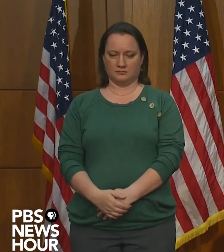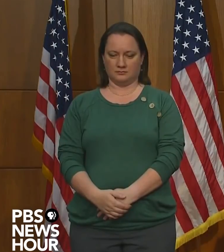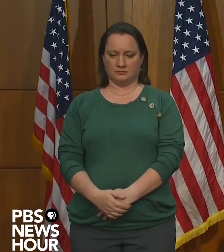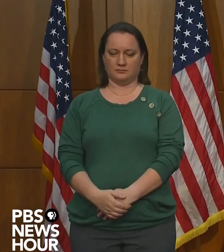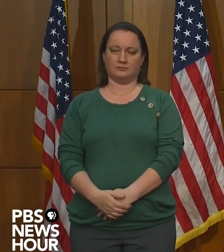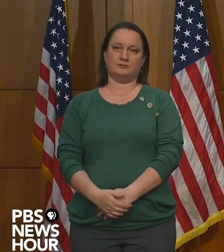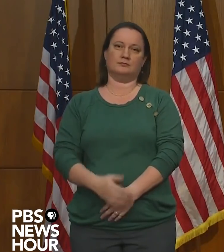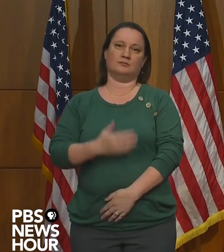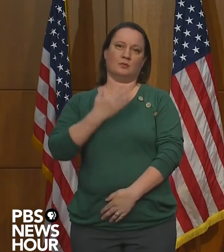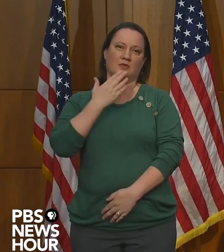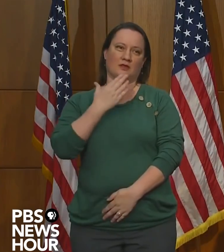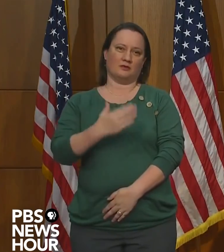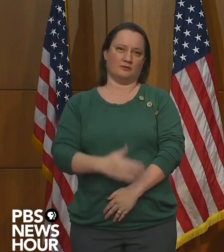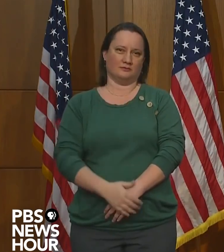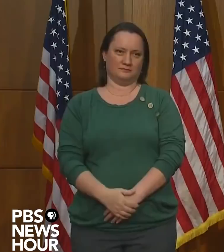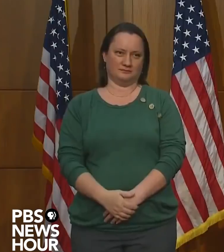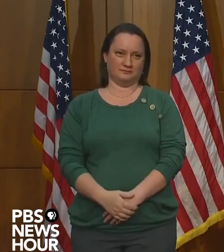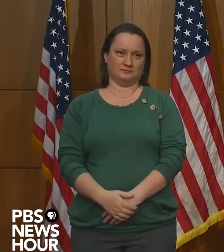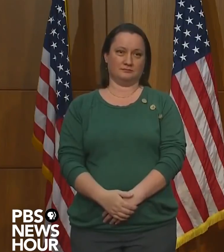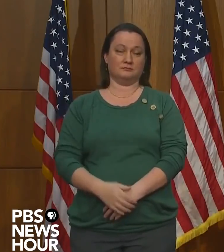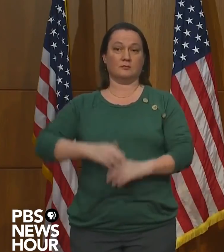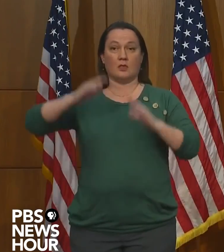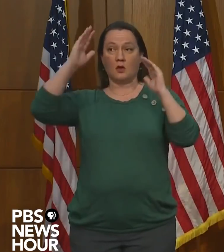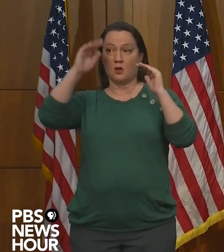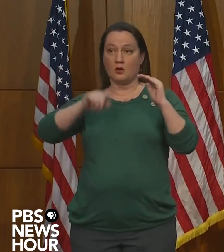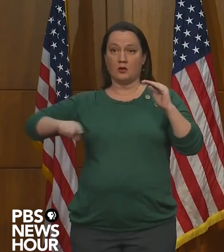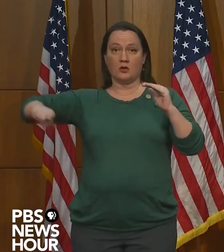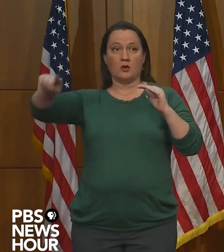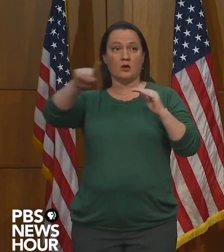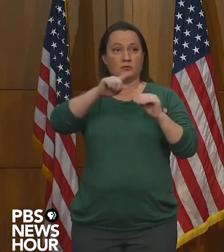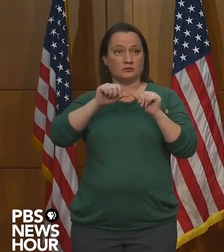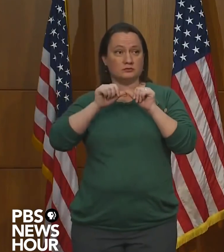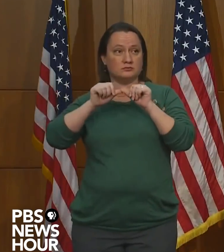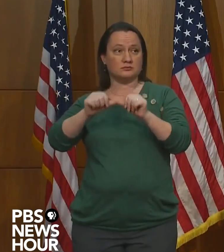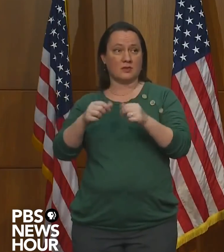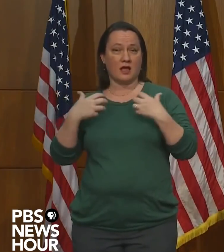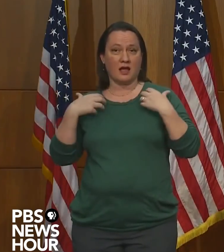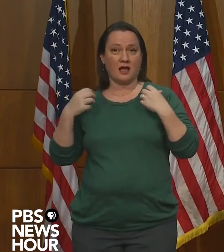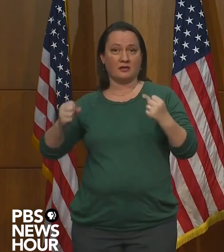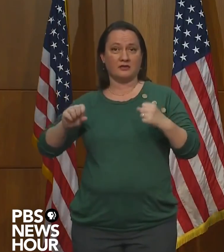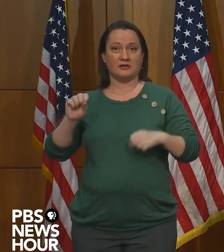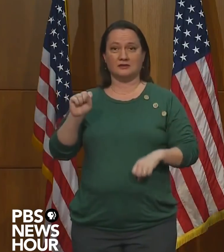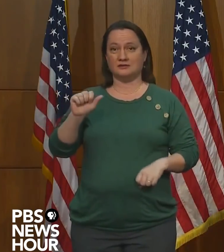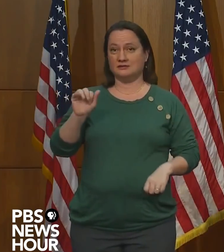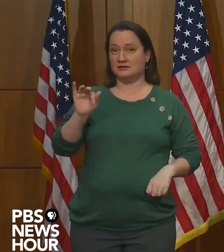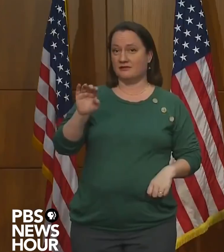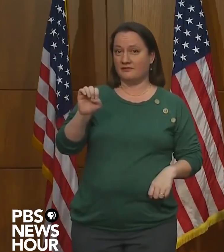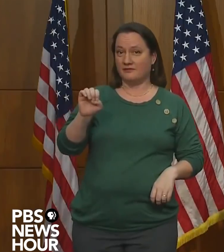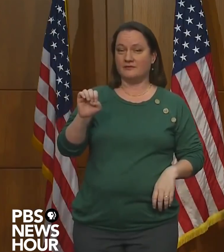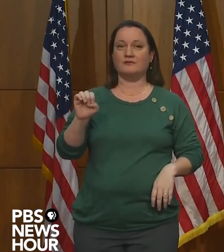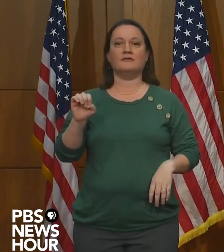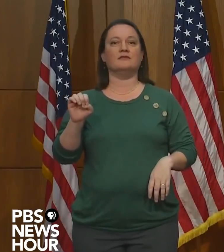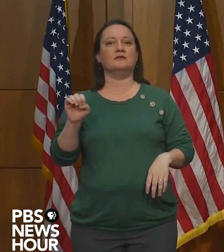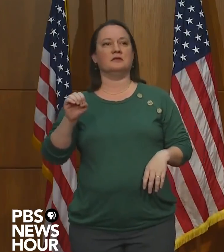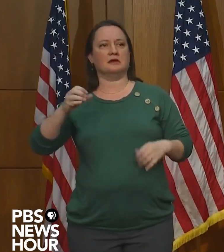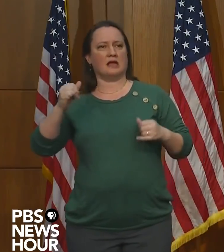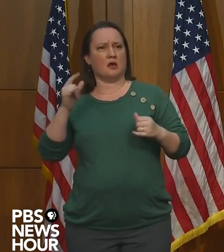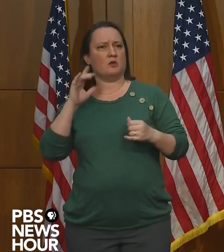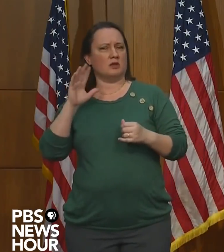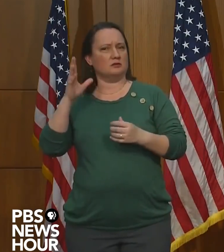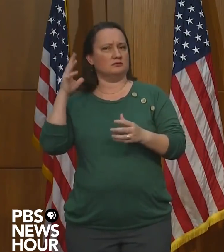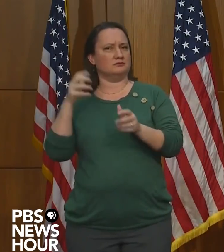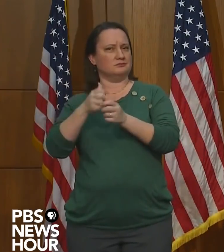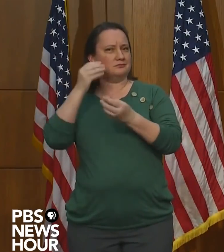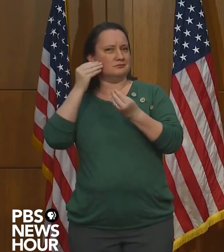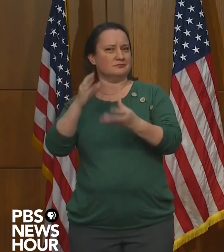Thank you. I hope that all of you are staying healthy and safe. I'll speak to our COVID numbers in a few